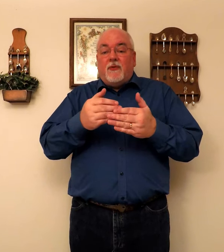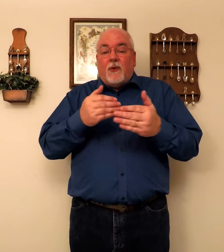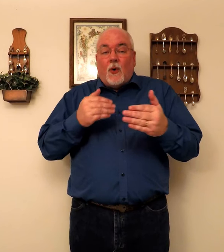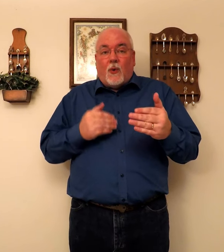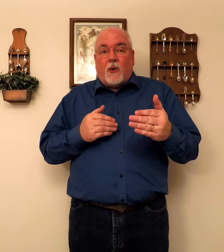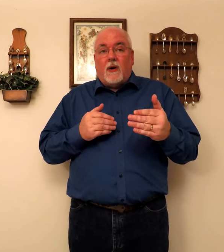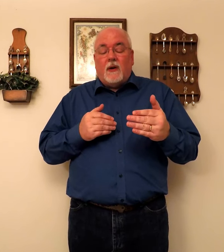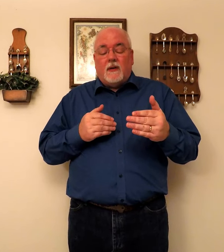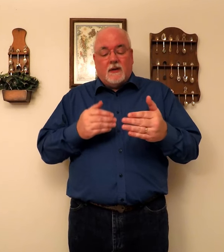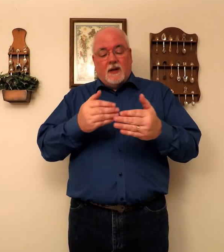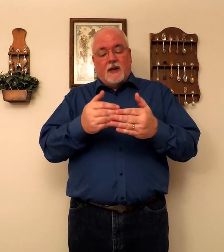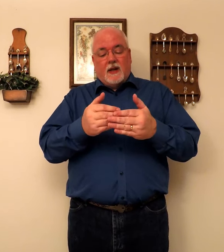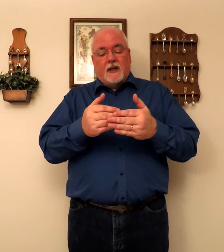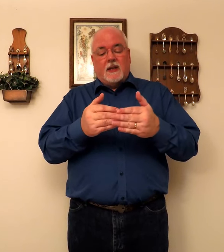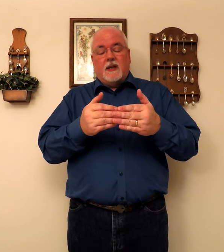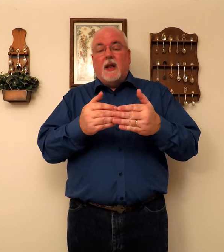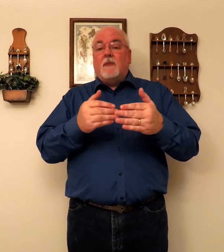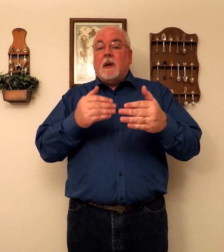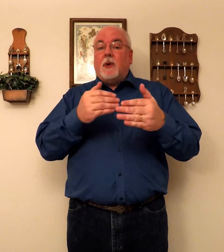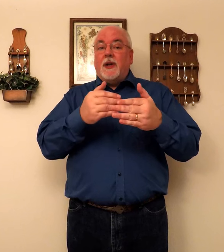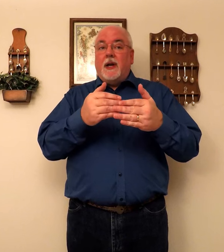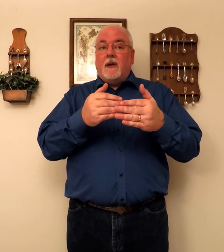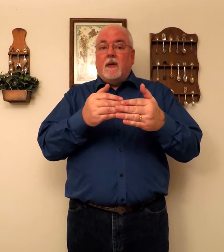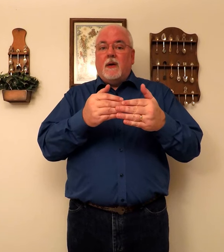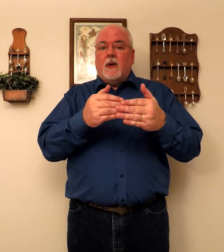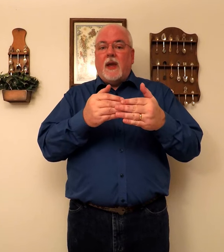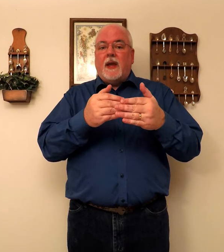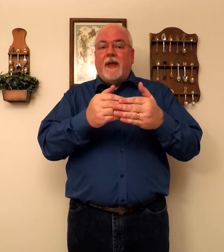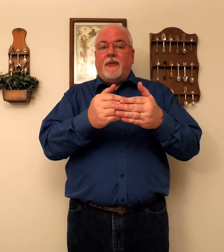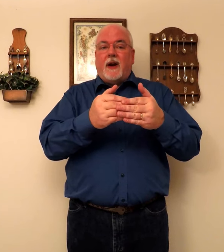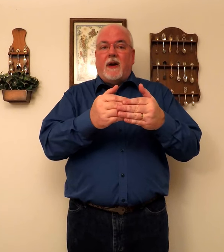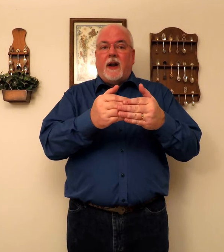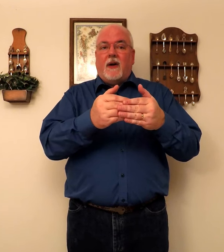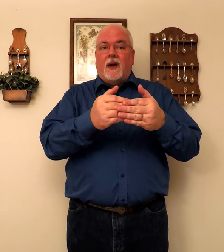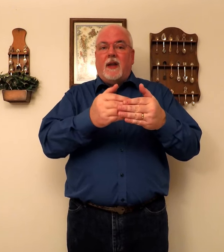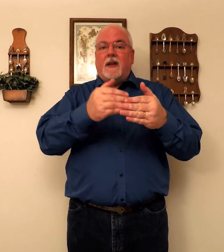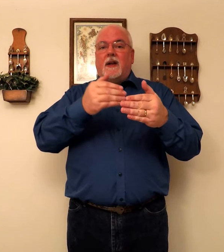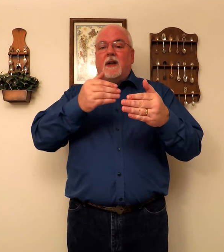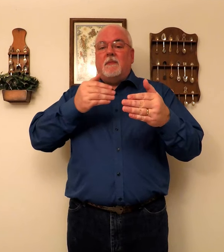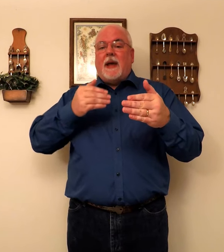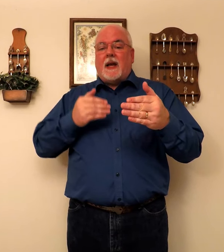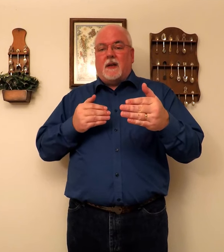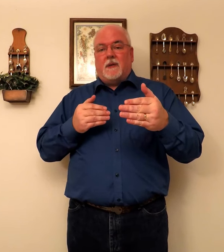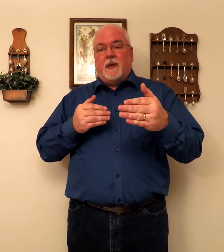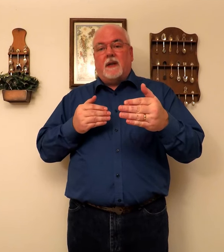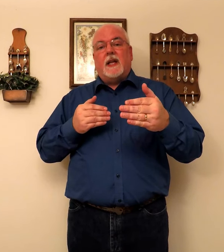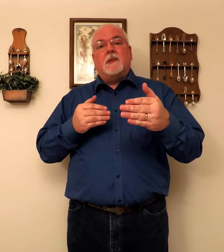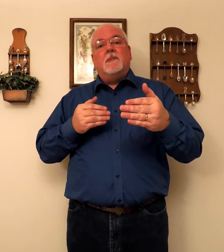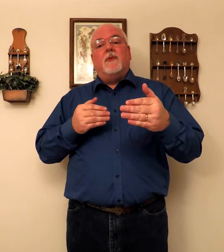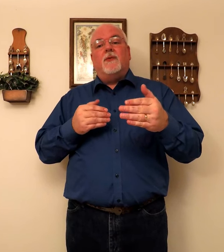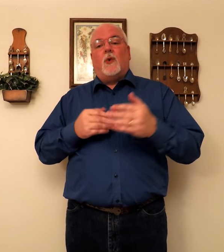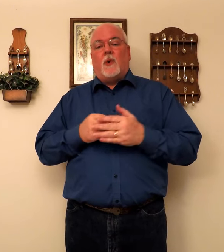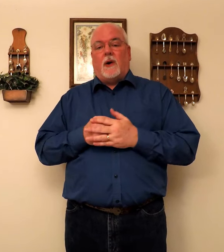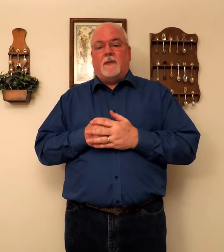Before. This is. near. Okay. Get there now. And then come back a little bit. That's before. Before.